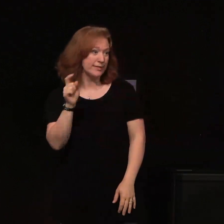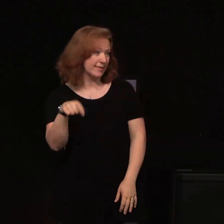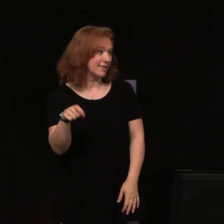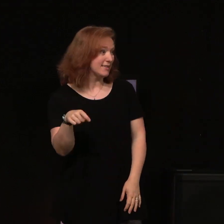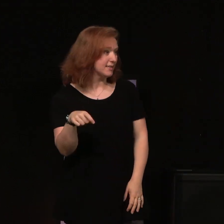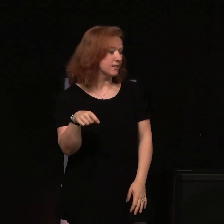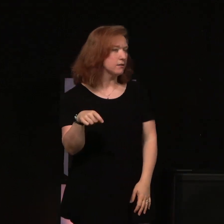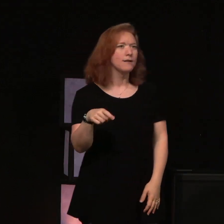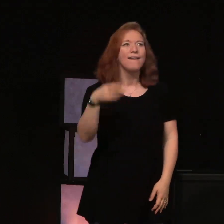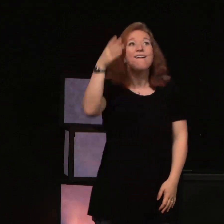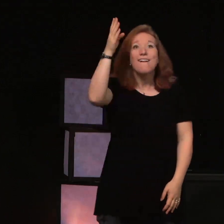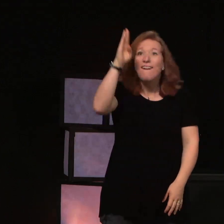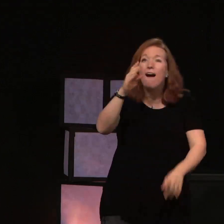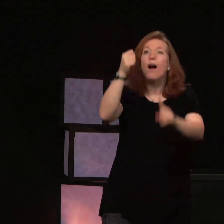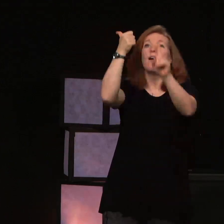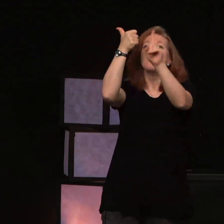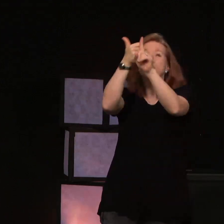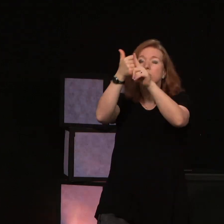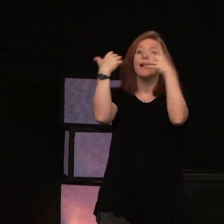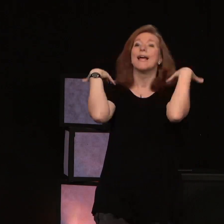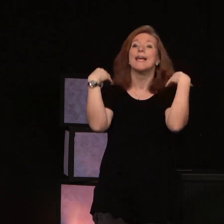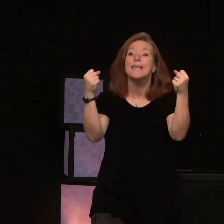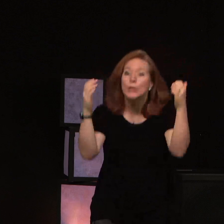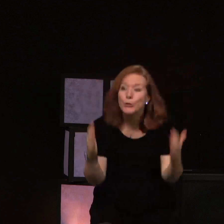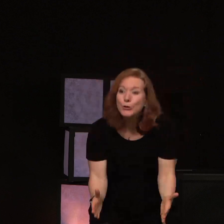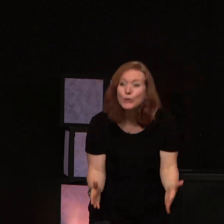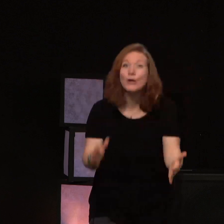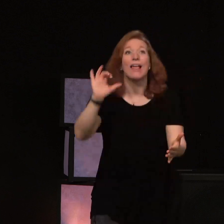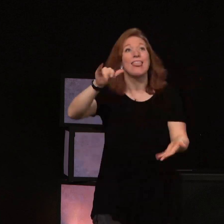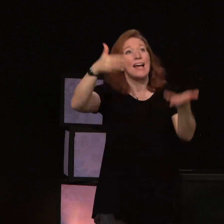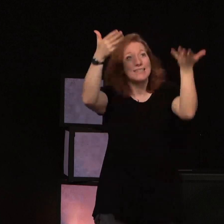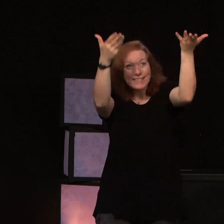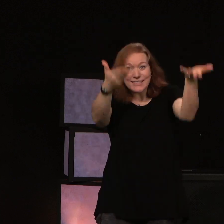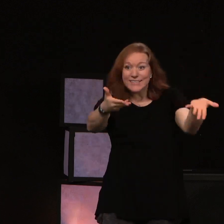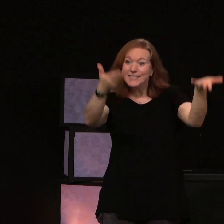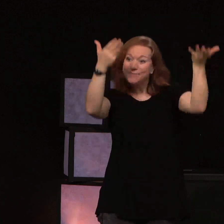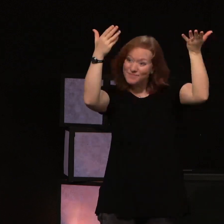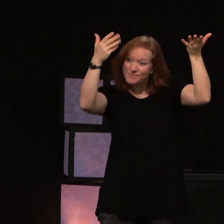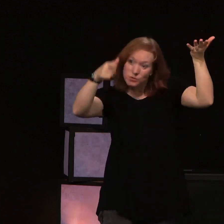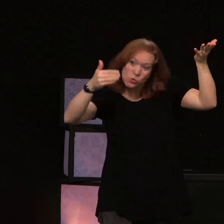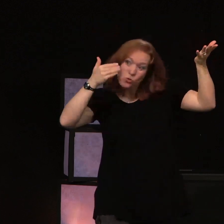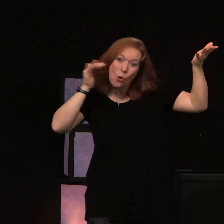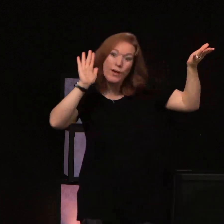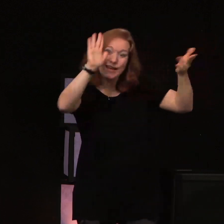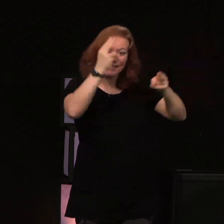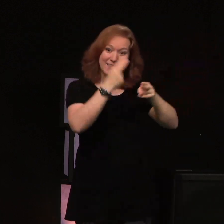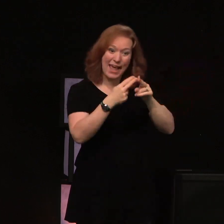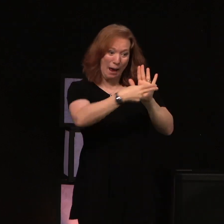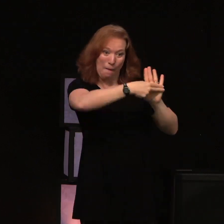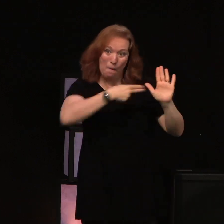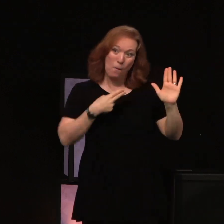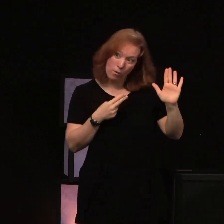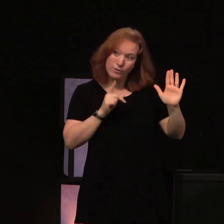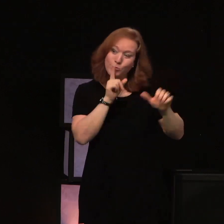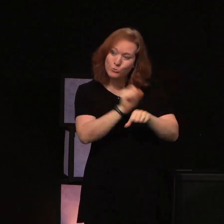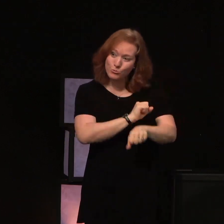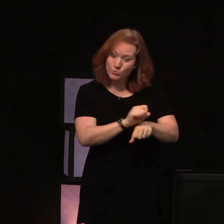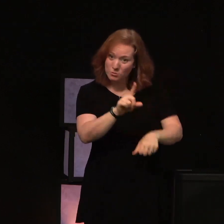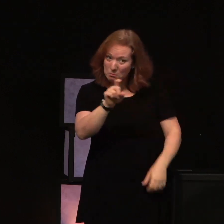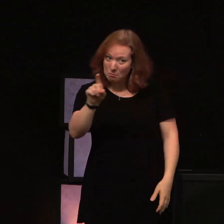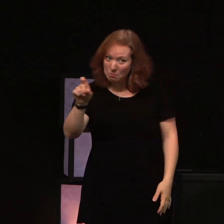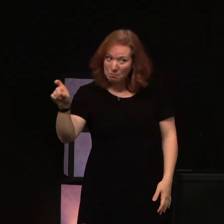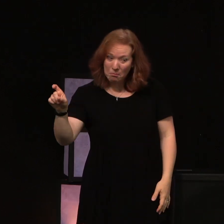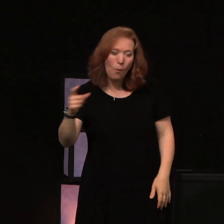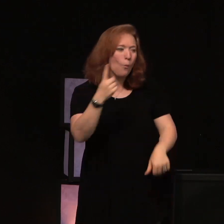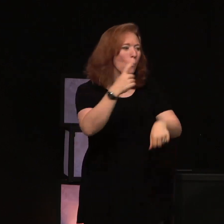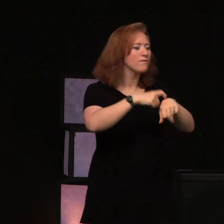And he is our healer. That's who he is. Did you know that's his name? We did a